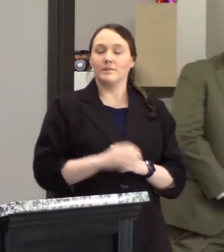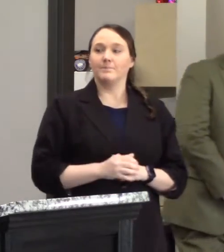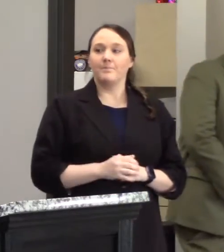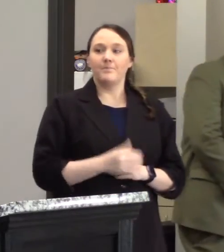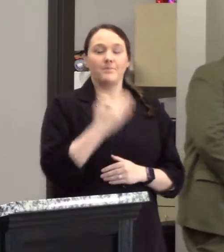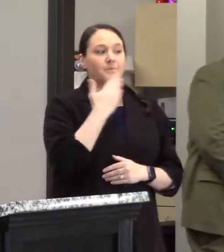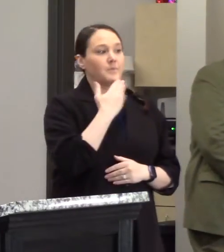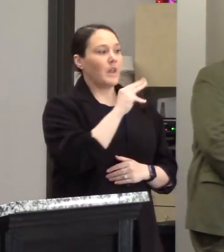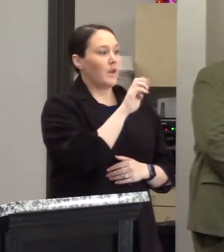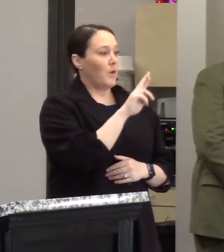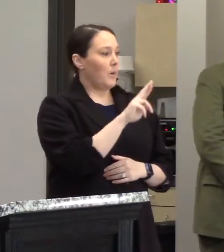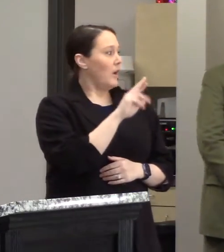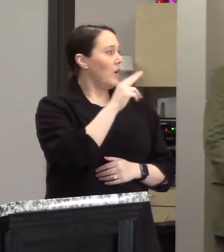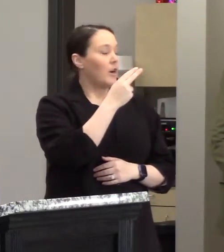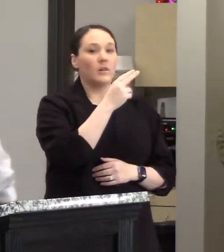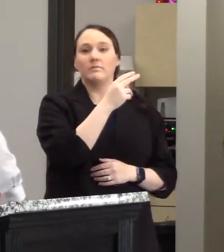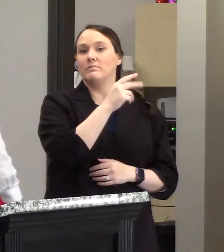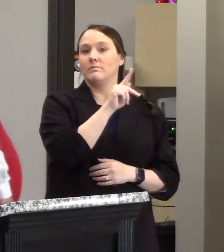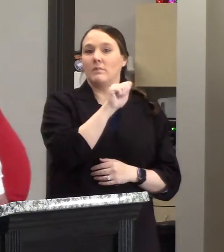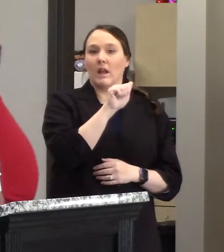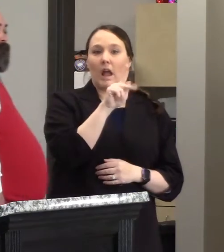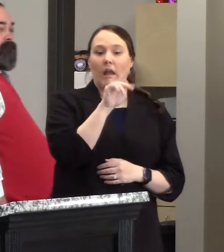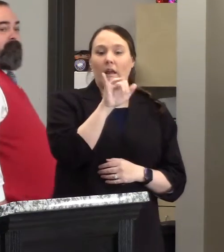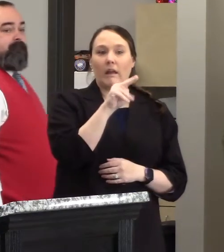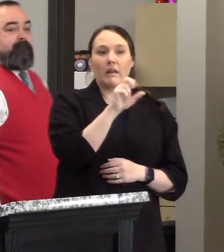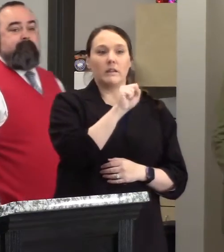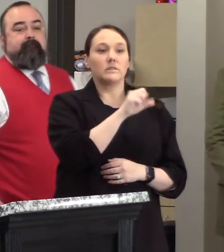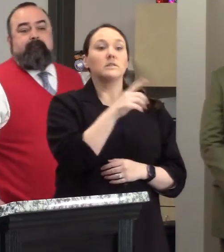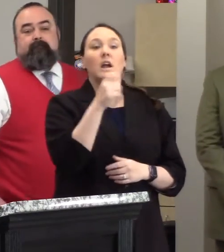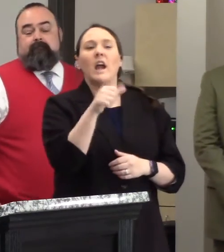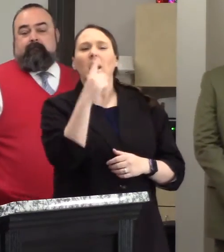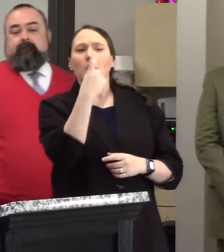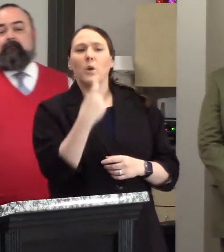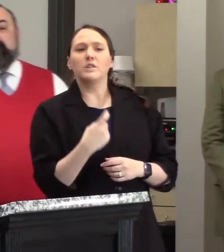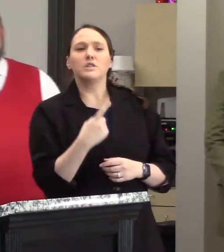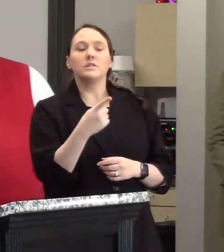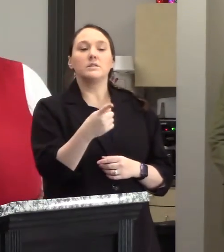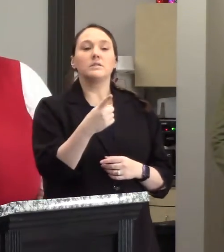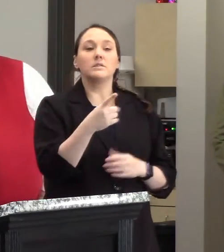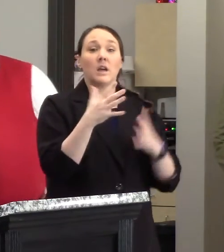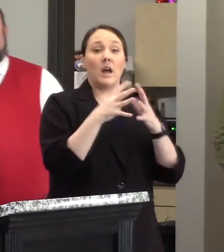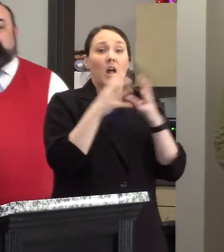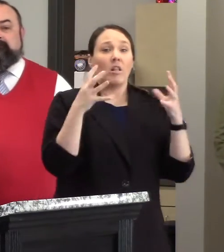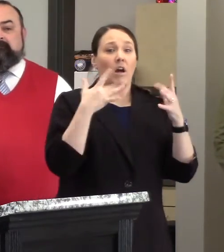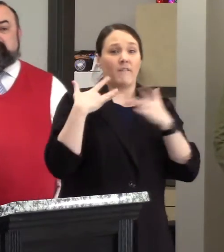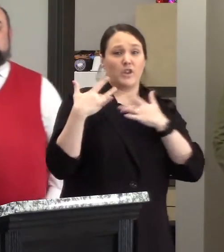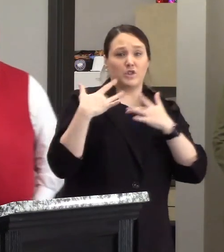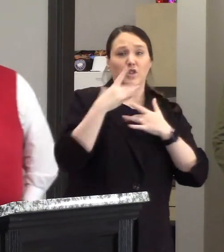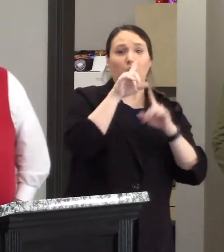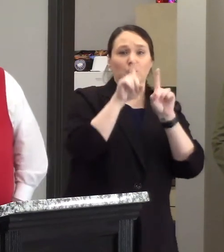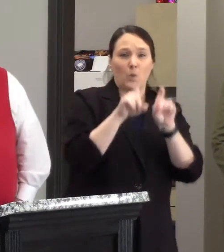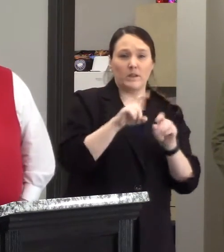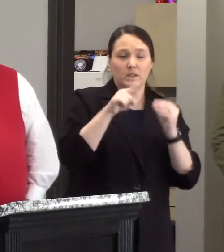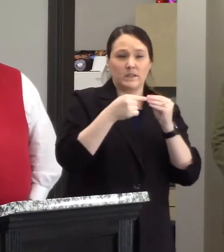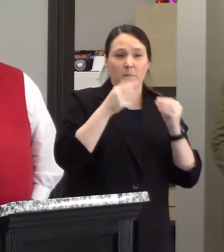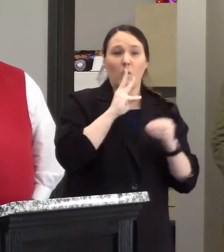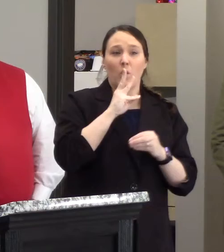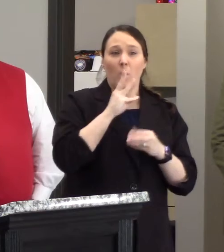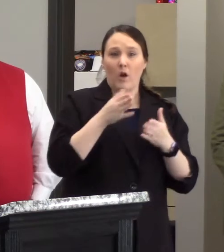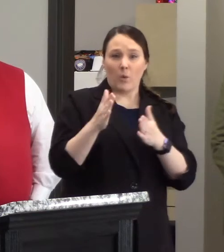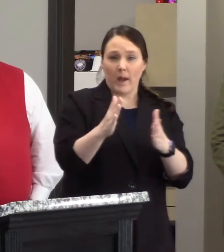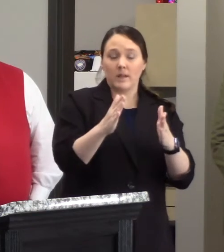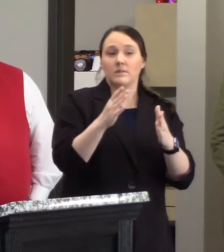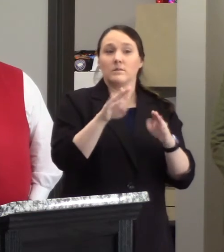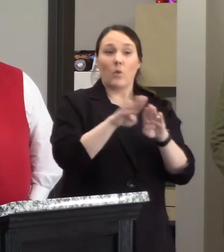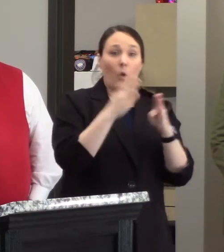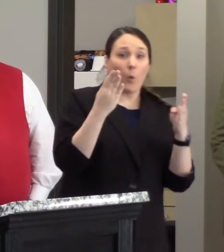thank you mayor ankins mayor bradshaw does anybody have any questions we've a lot of concerns and questions about the waterways are